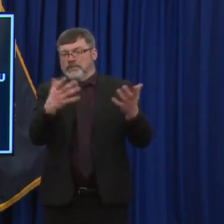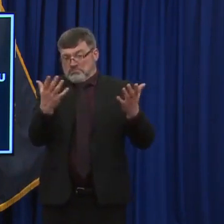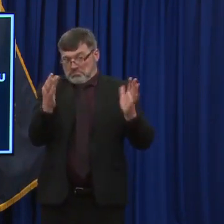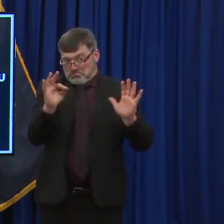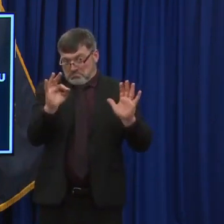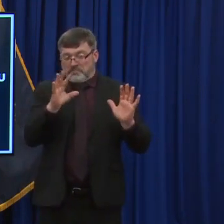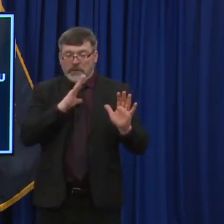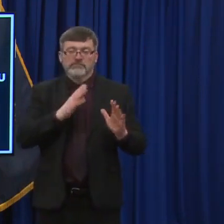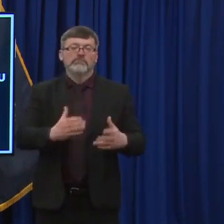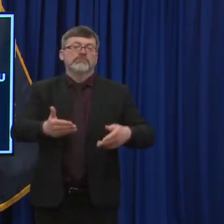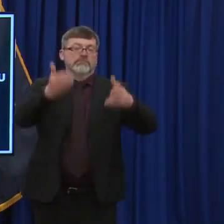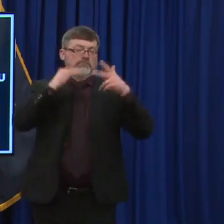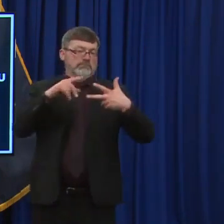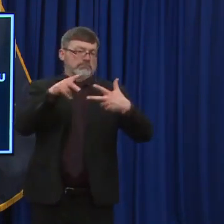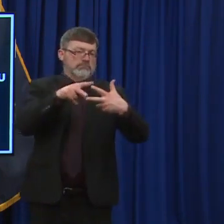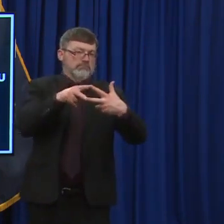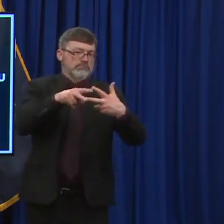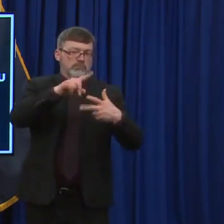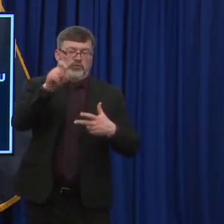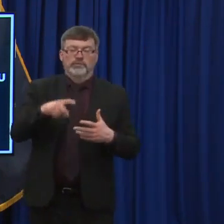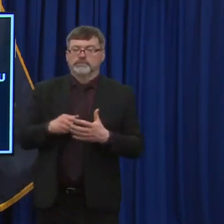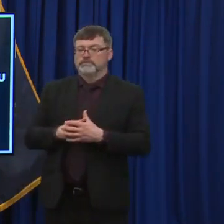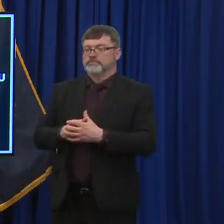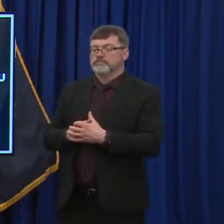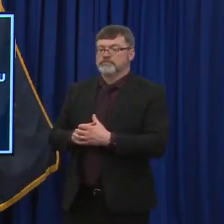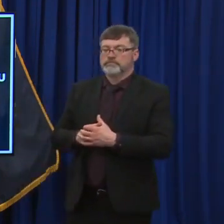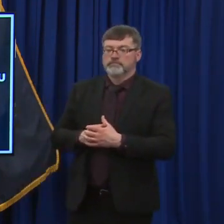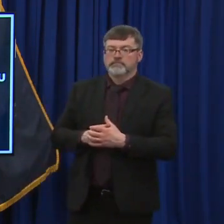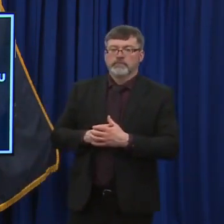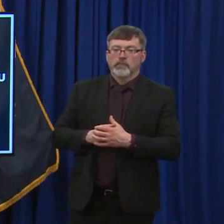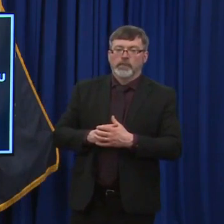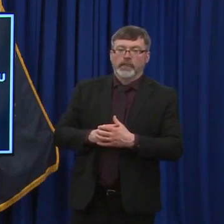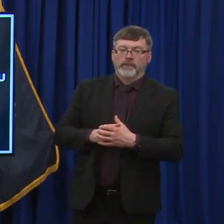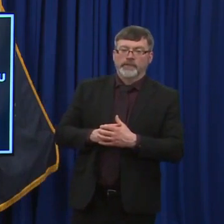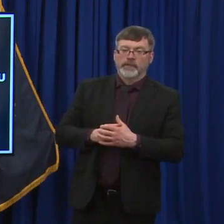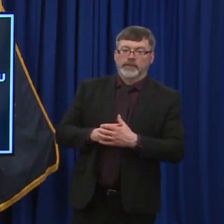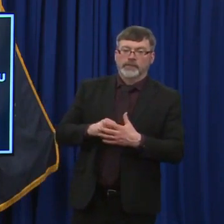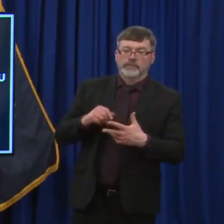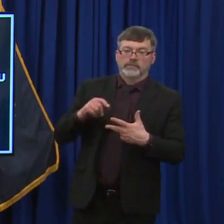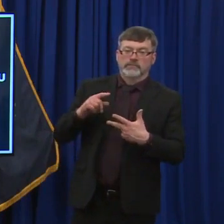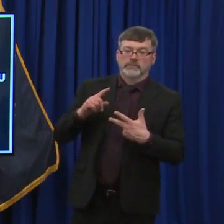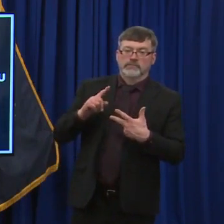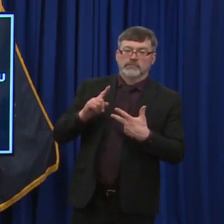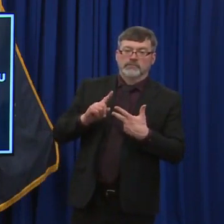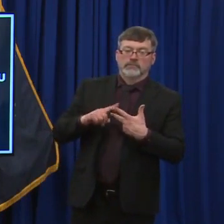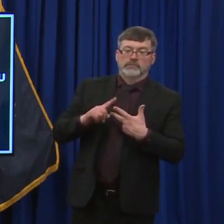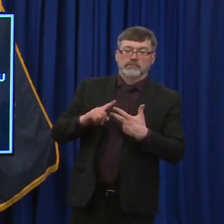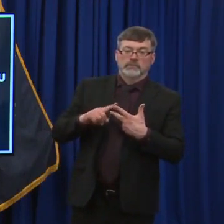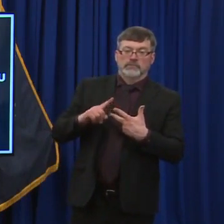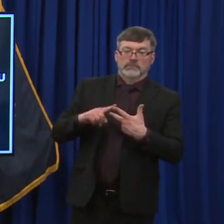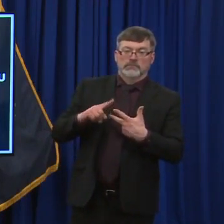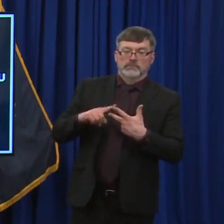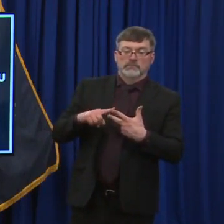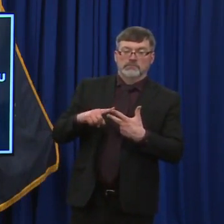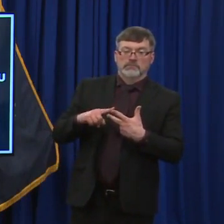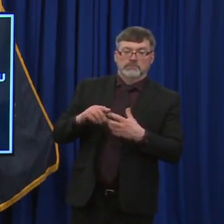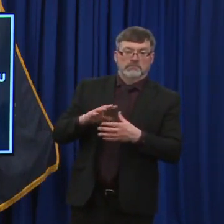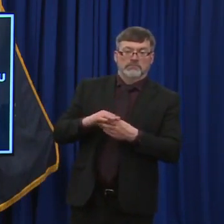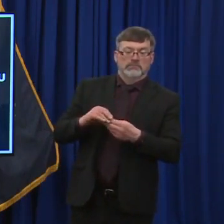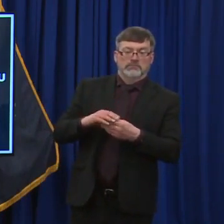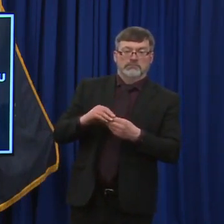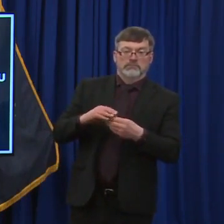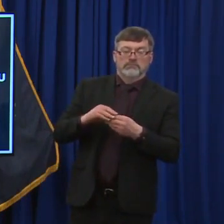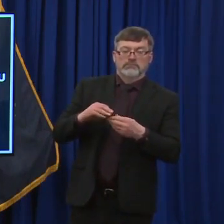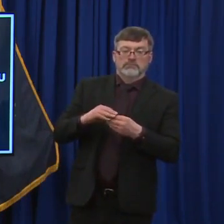go to the next one. Nancy. Okay. The only other things I wanted to ask you about are, will you have final